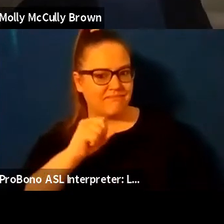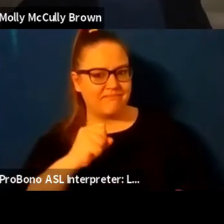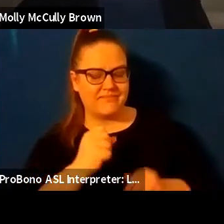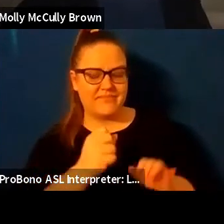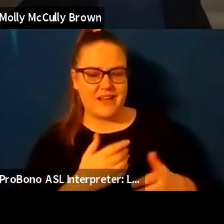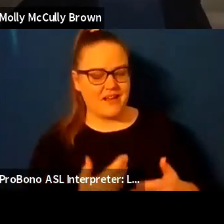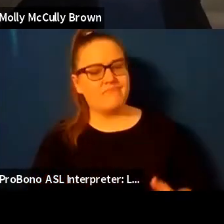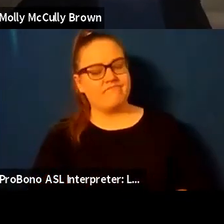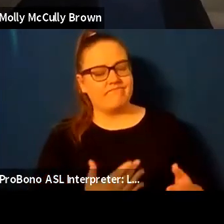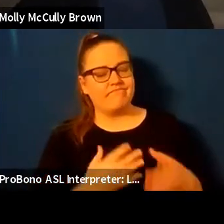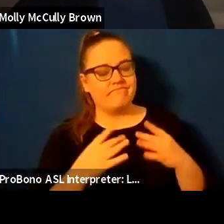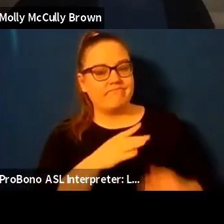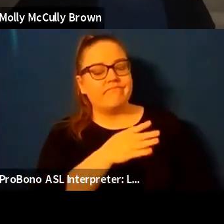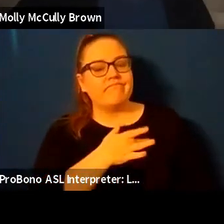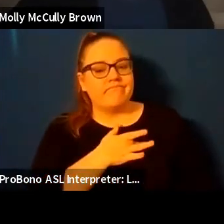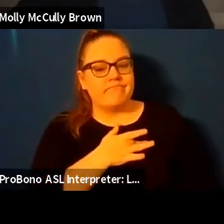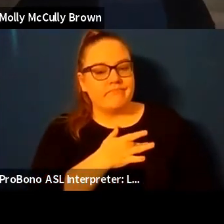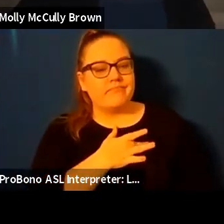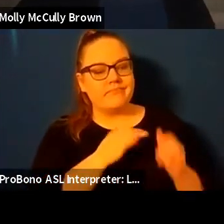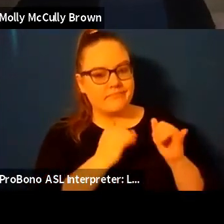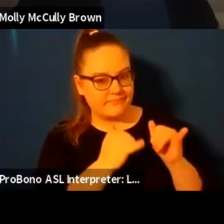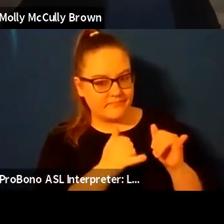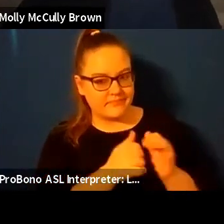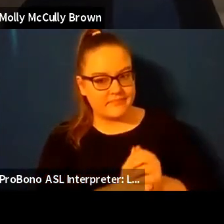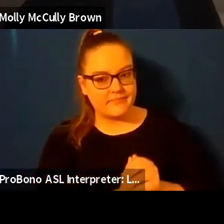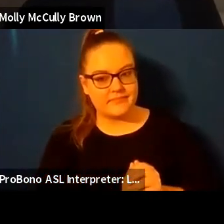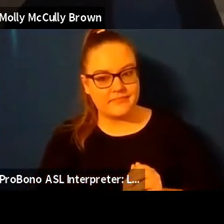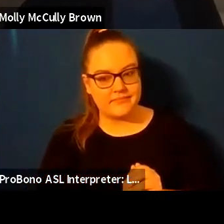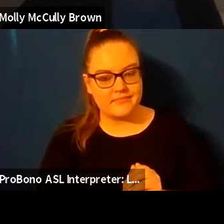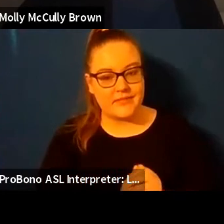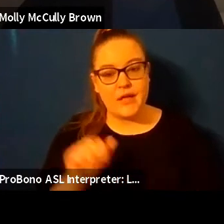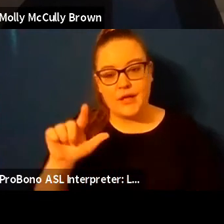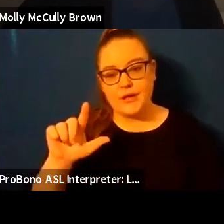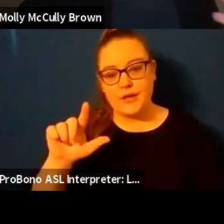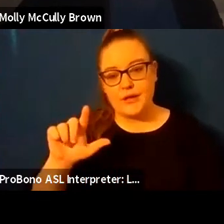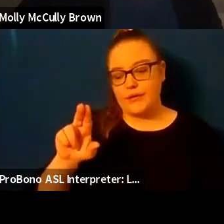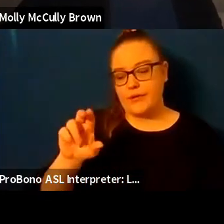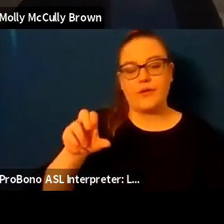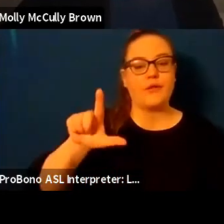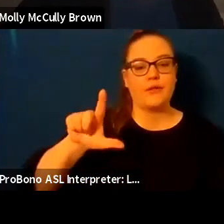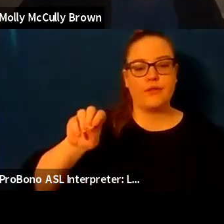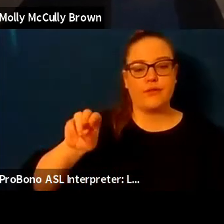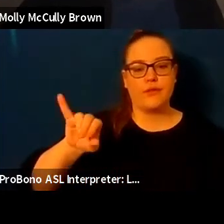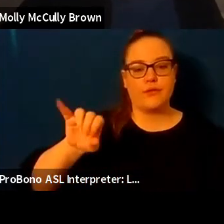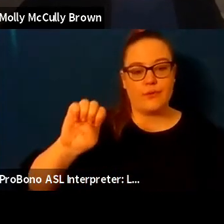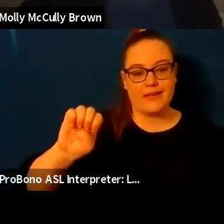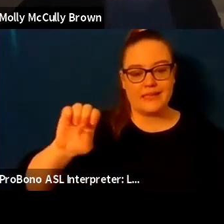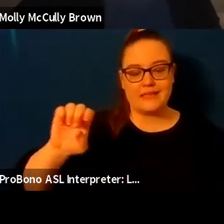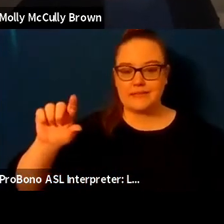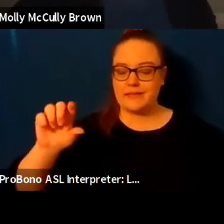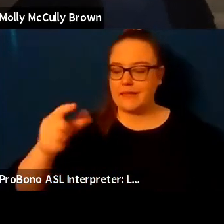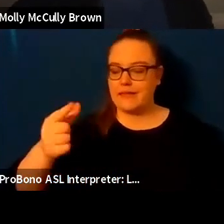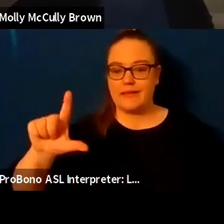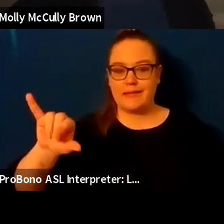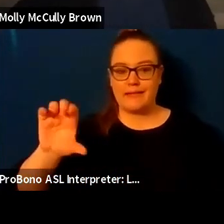think to hear you talk about that um louise glick uh who just won a nobel prize i feel like we should all take a minute to feel really good about that in the